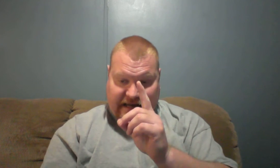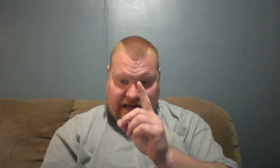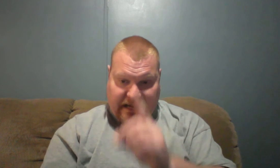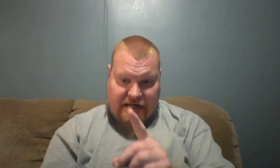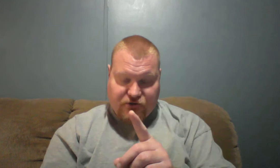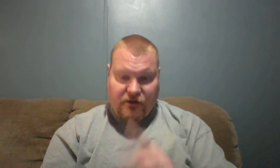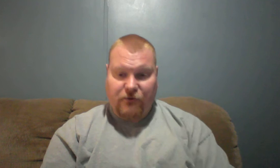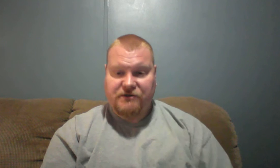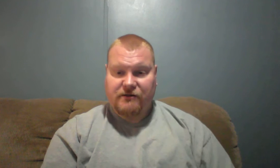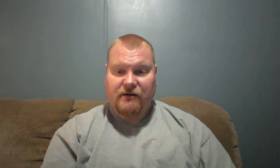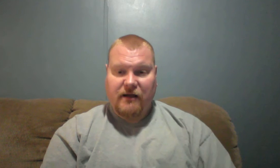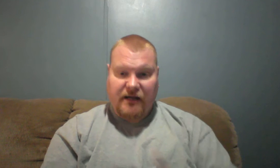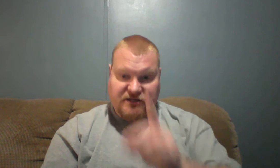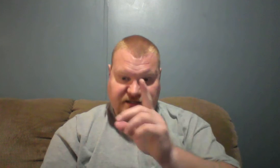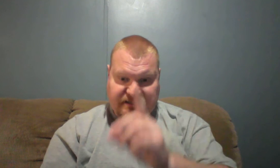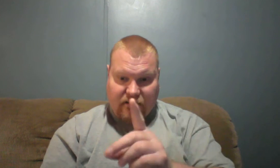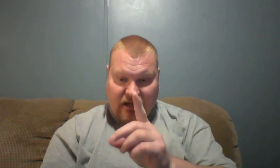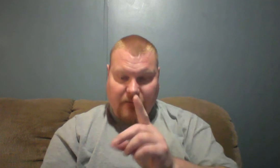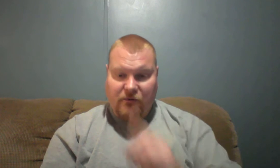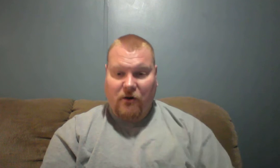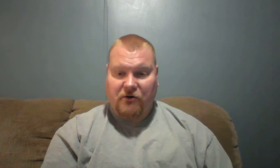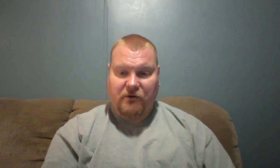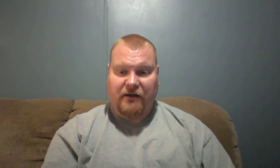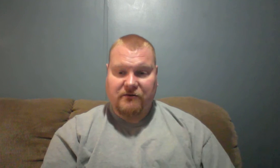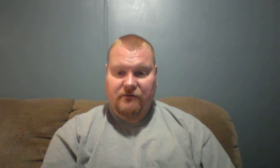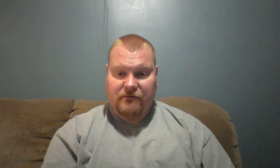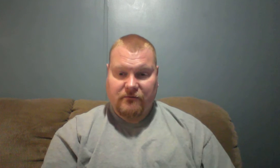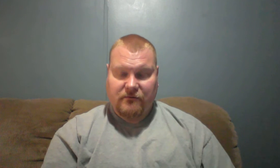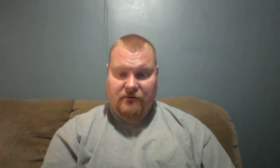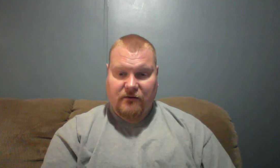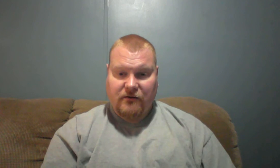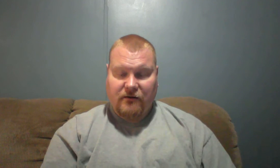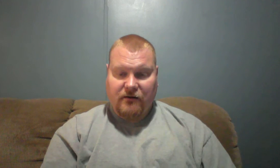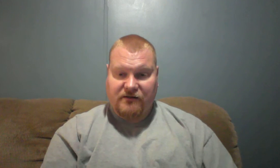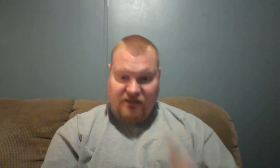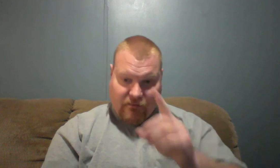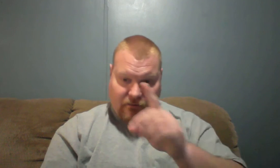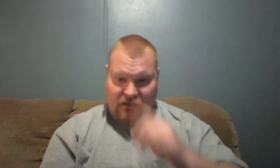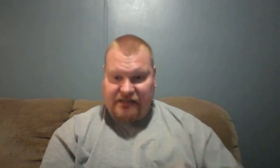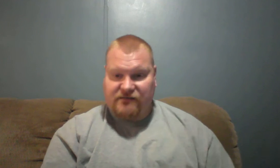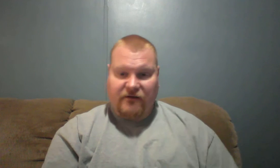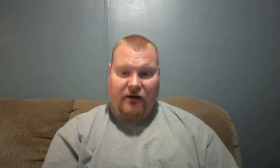eight strokes and she's still up and walking around and still being blessed of God.